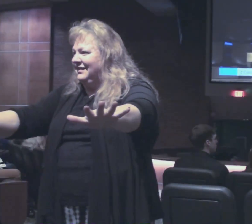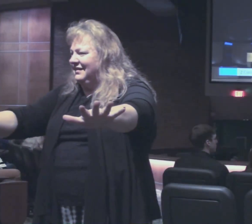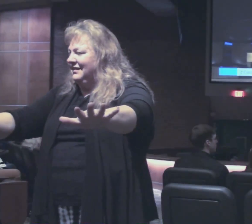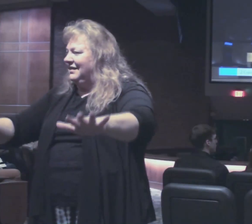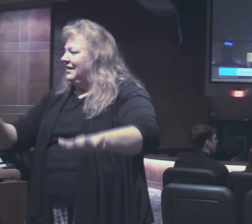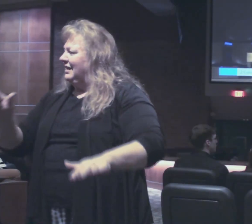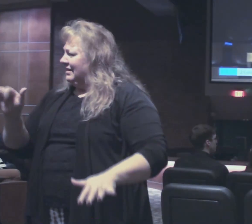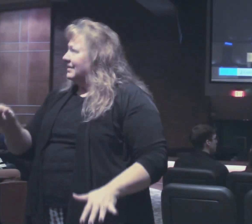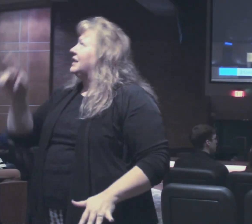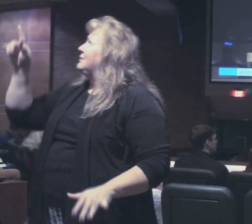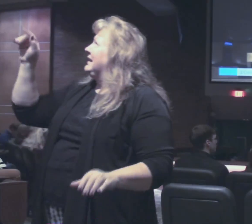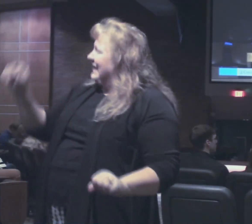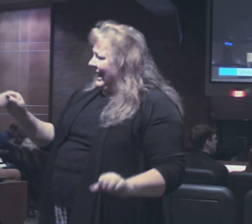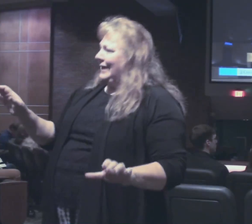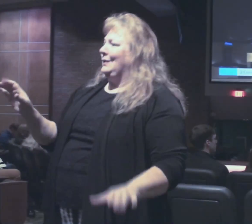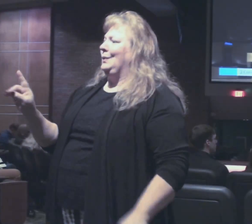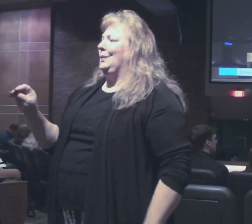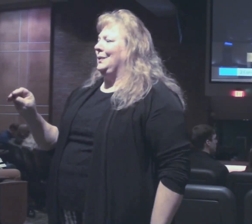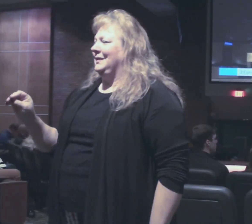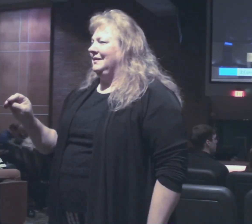that's what he's able to do